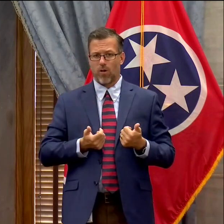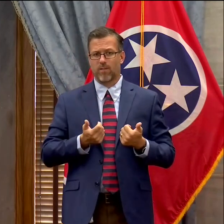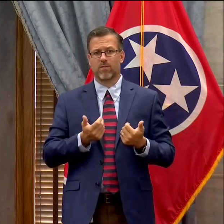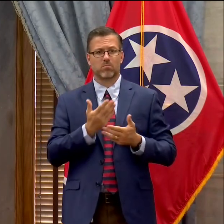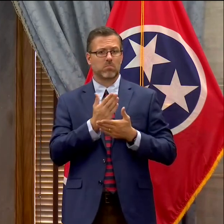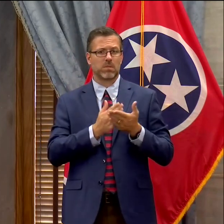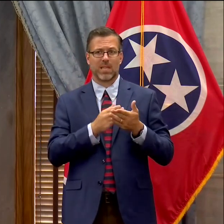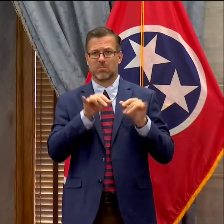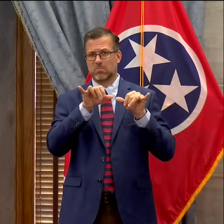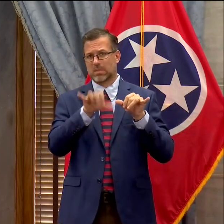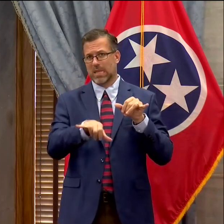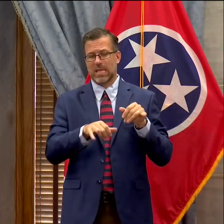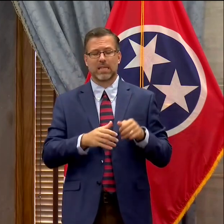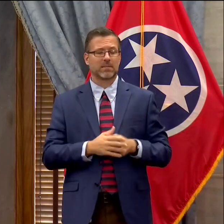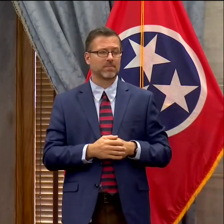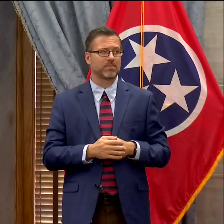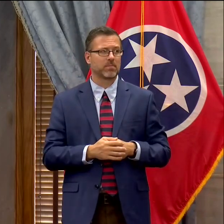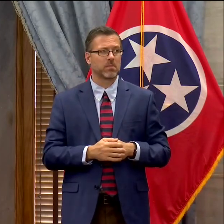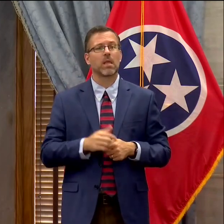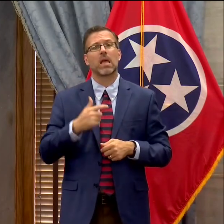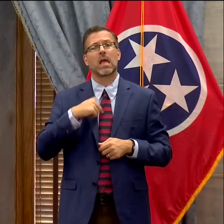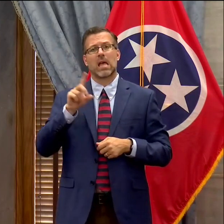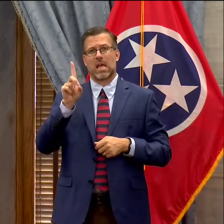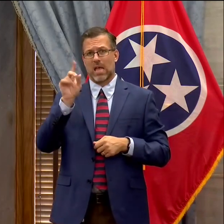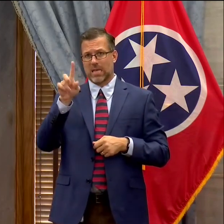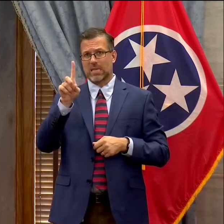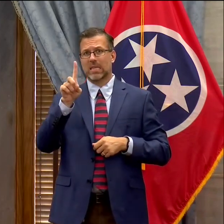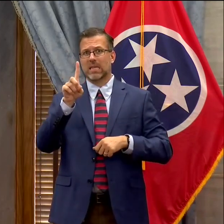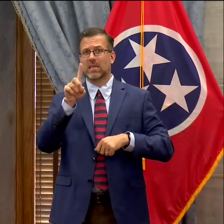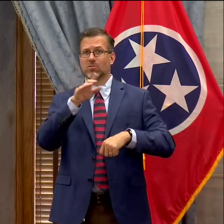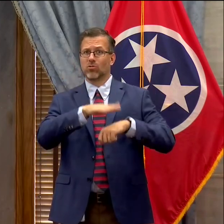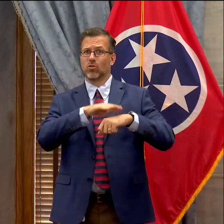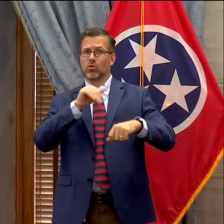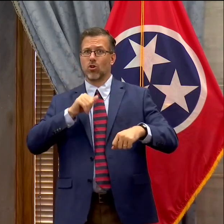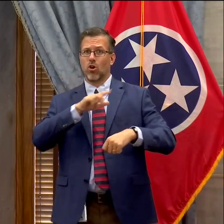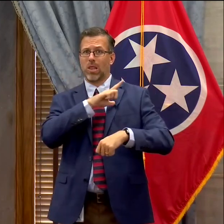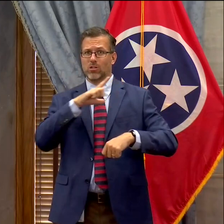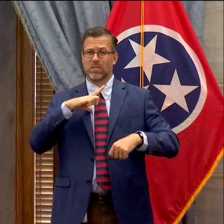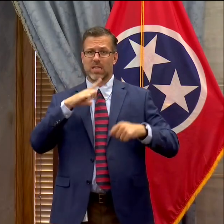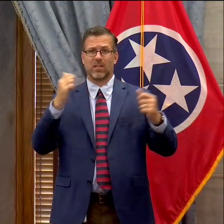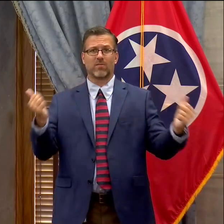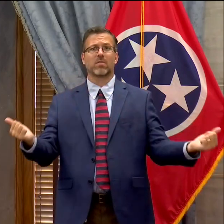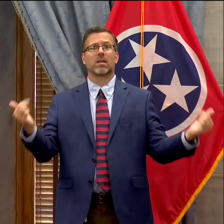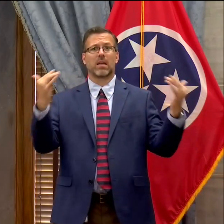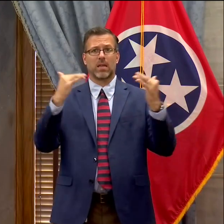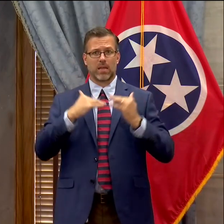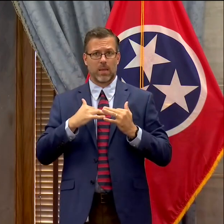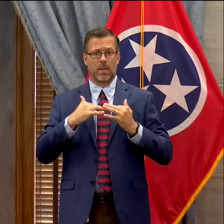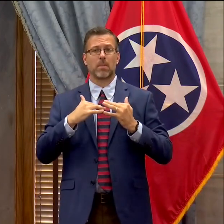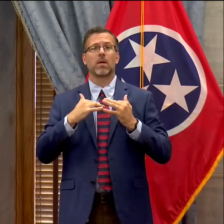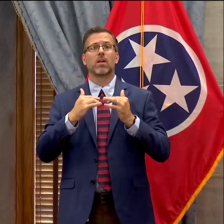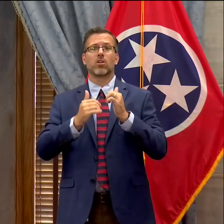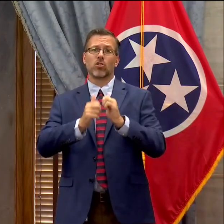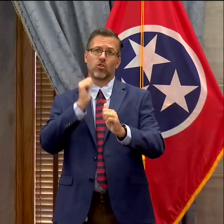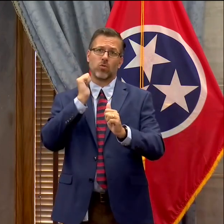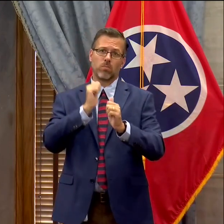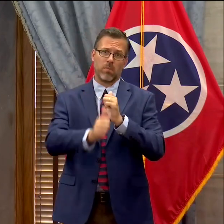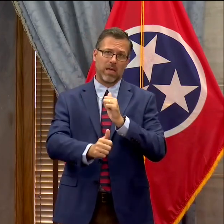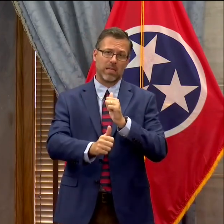for, I called a session with this in mind, passing a piece of legislation that